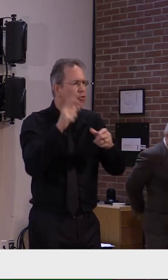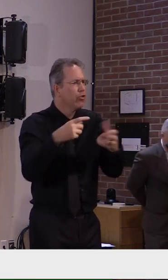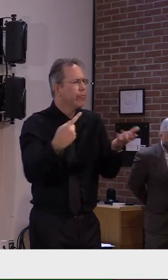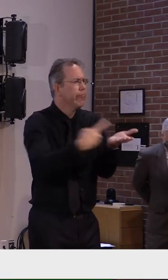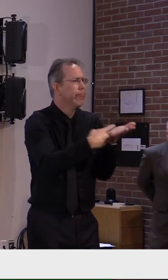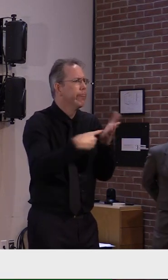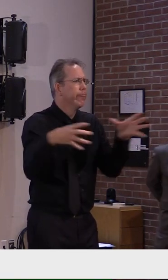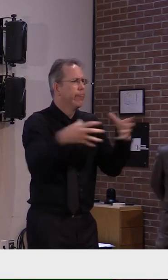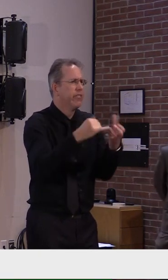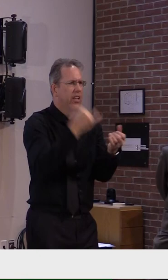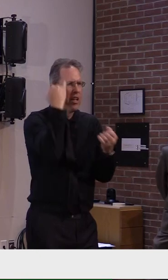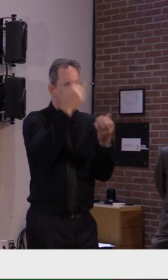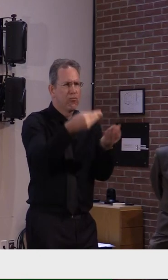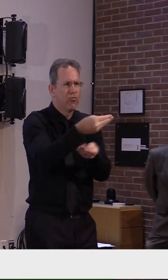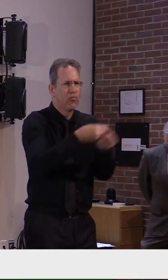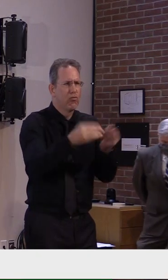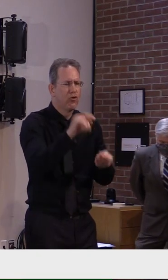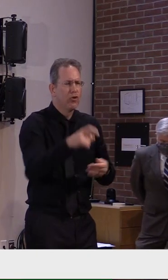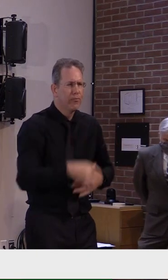Julie, local 22.